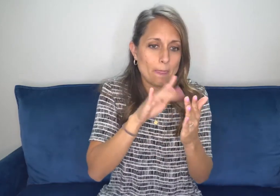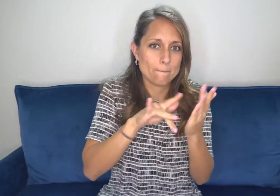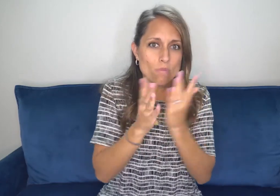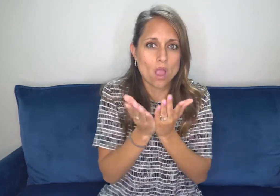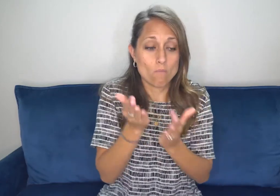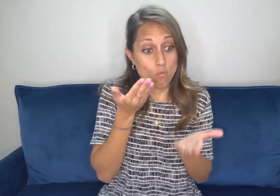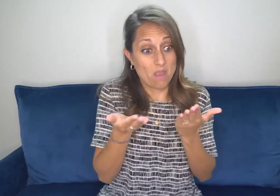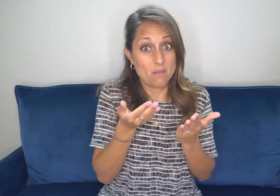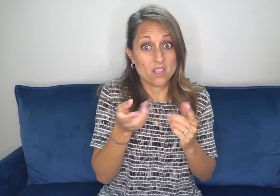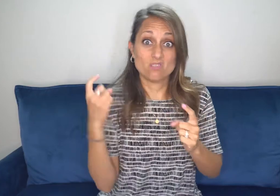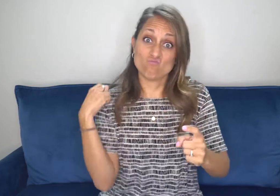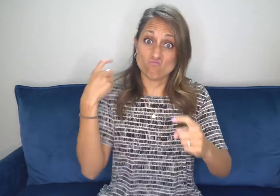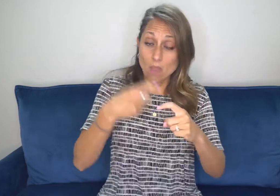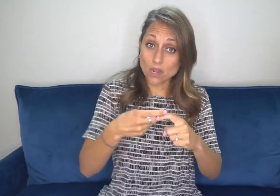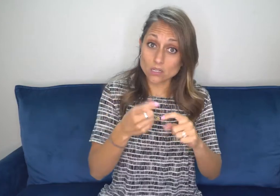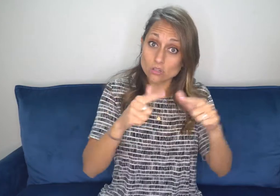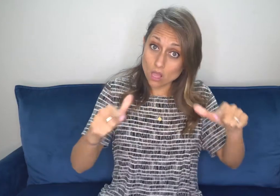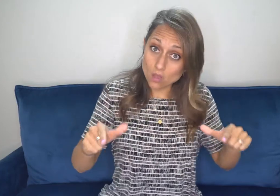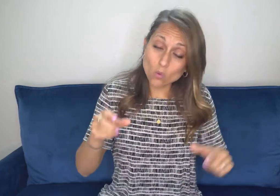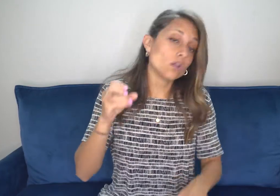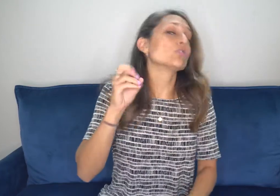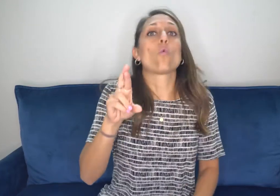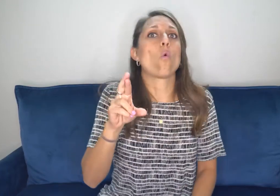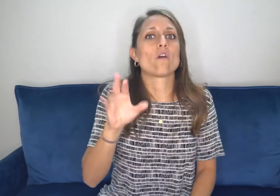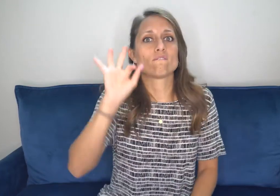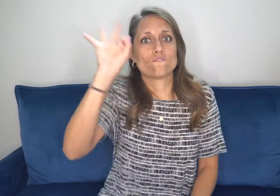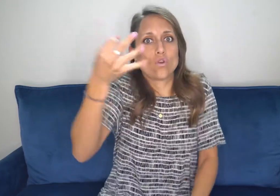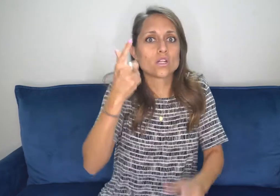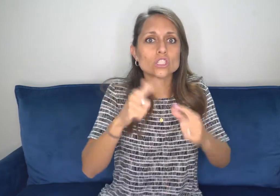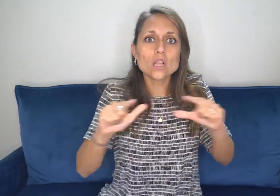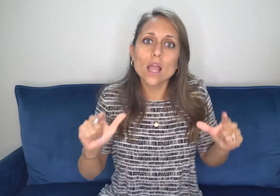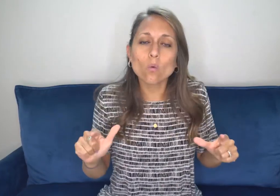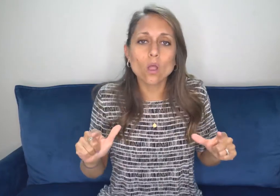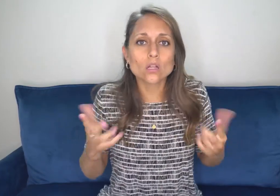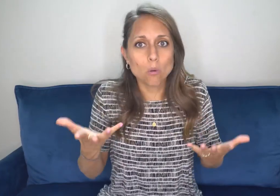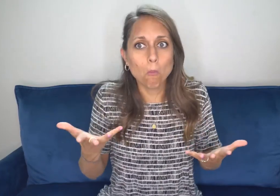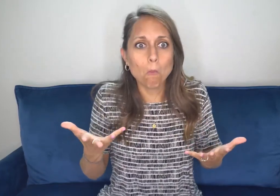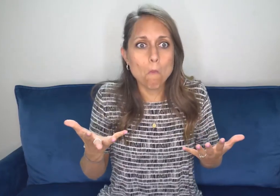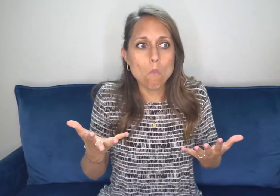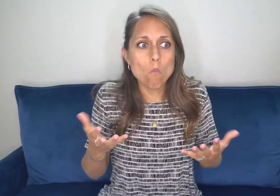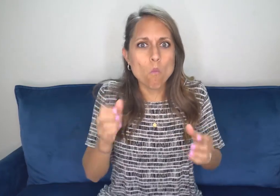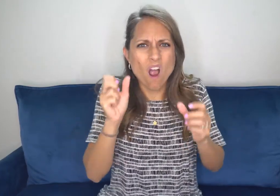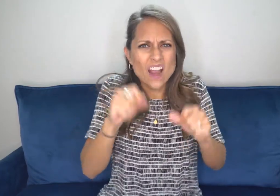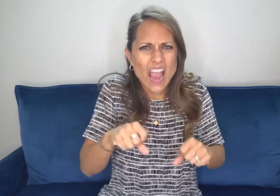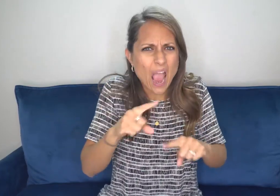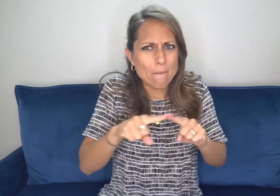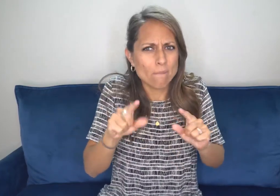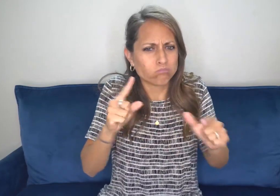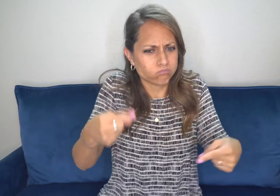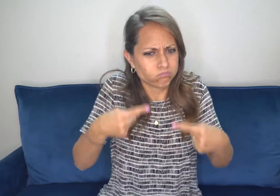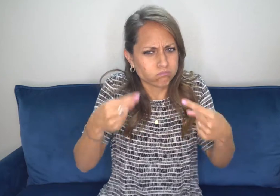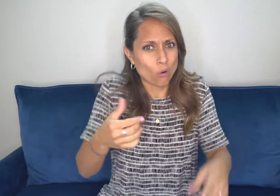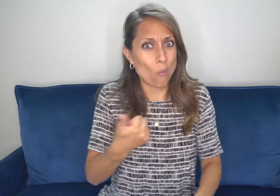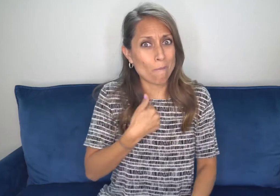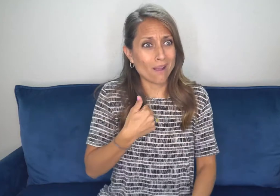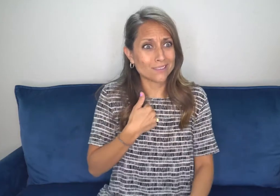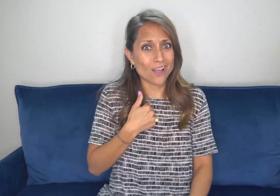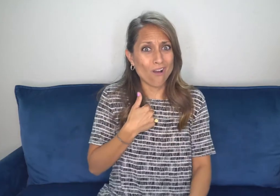read the Bible in Spanish or French, and maybe you studied either one of those languages, maybe it's a second language for you.